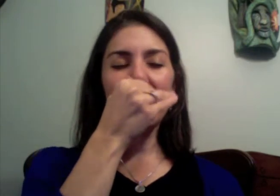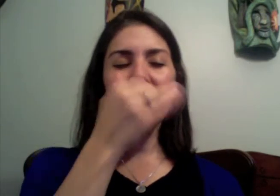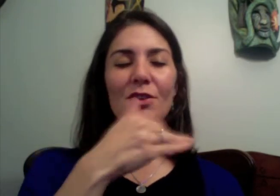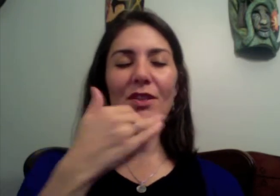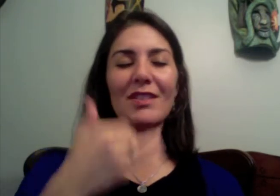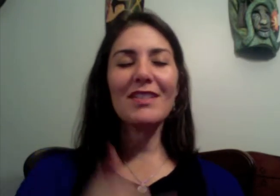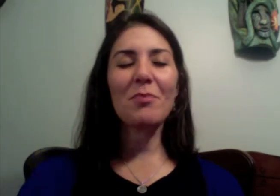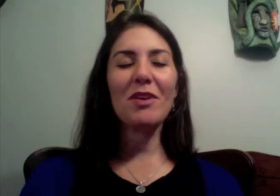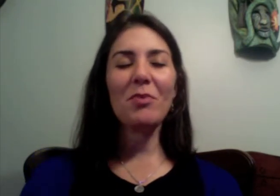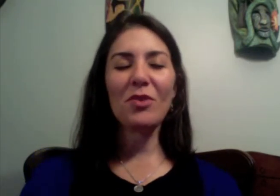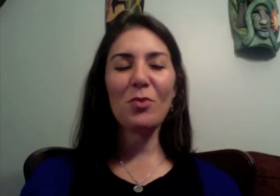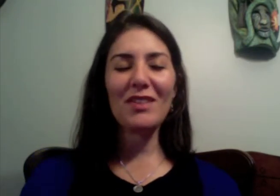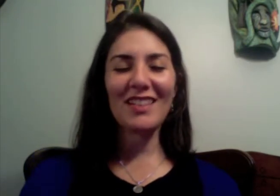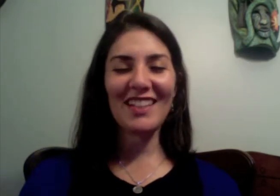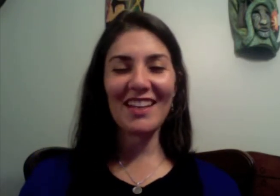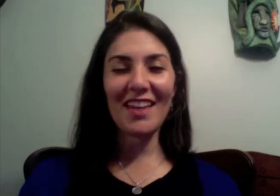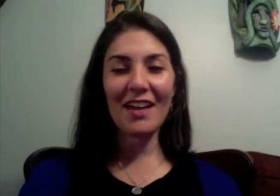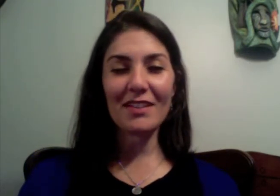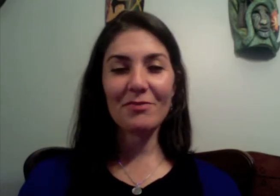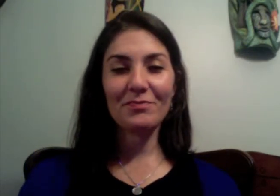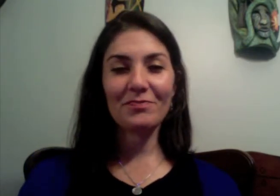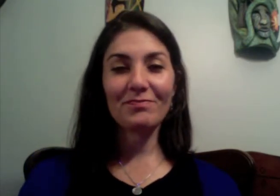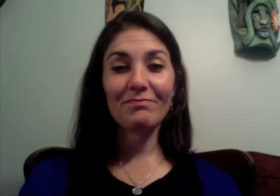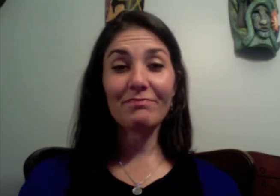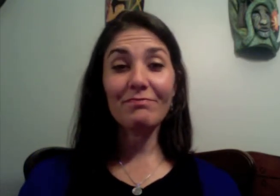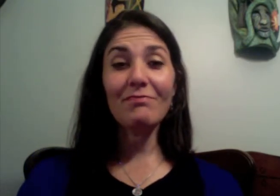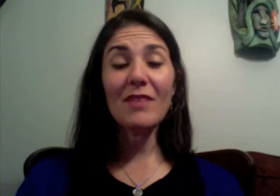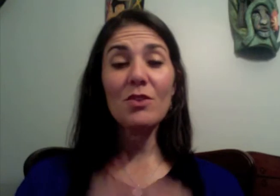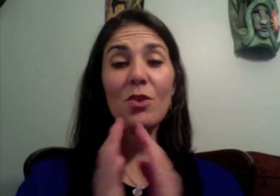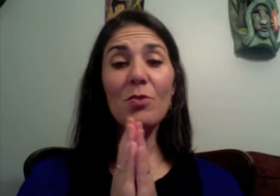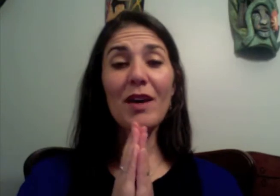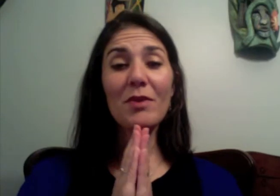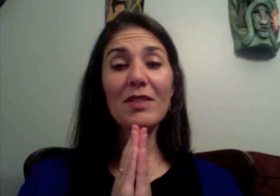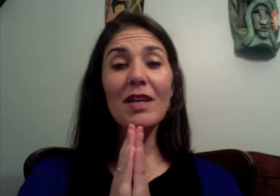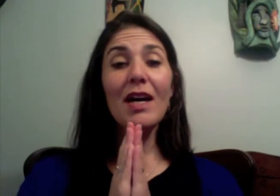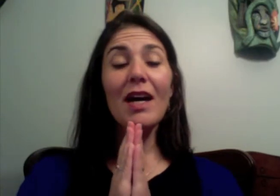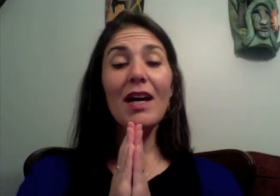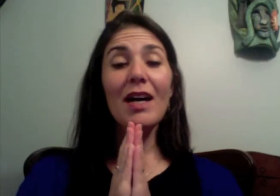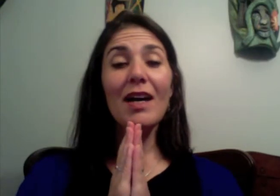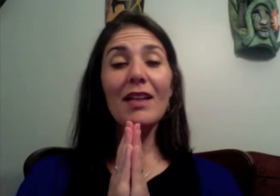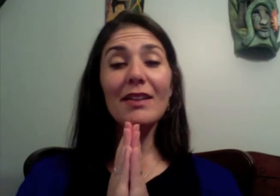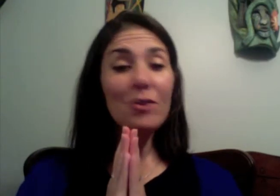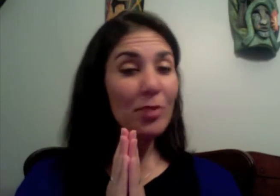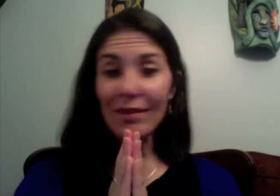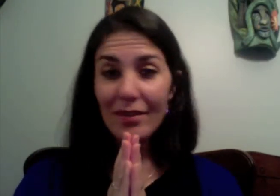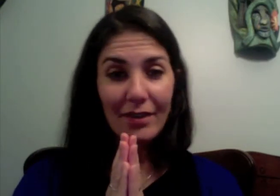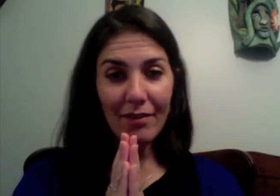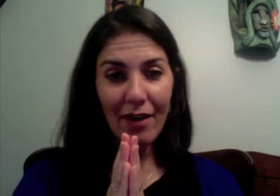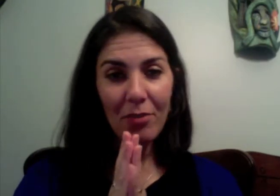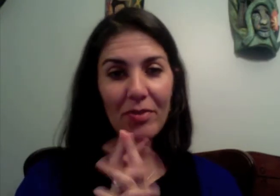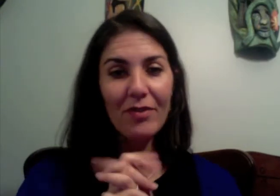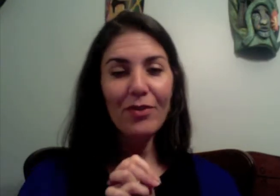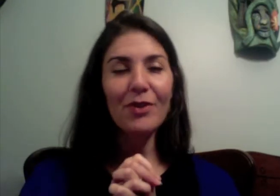so you can step it up incrementally like that, so I hope that was a little bit of help for you,